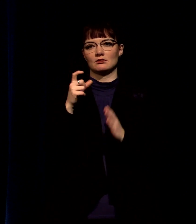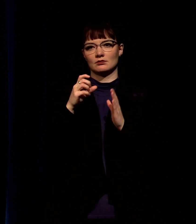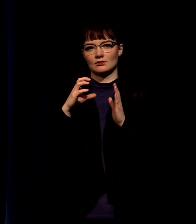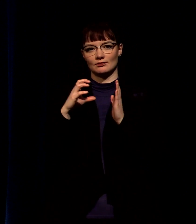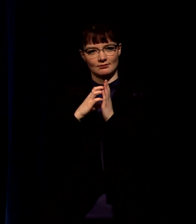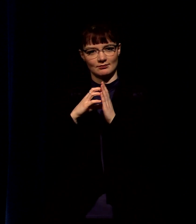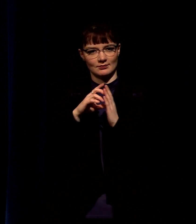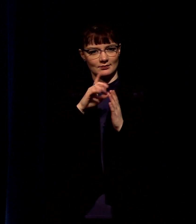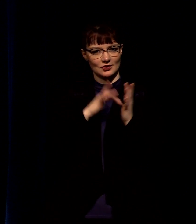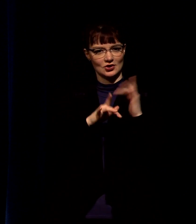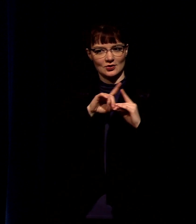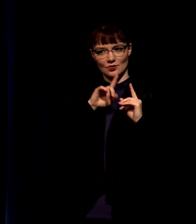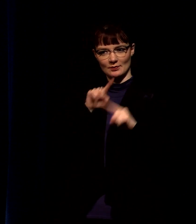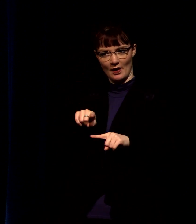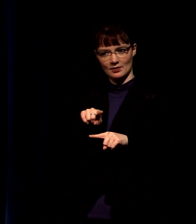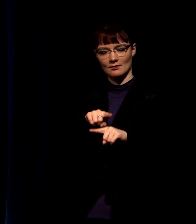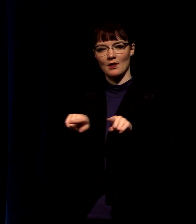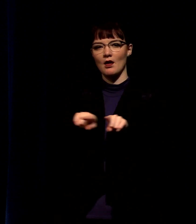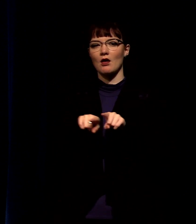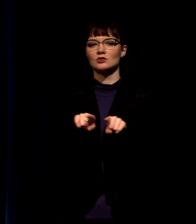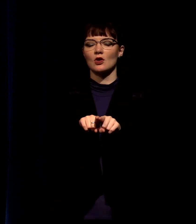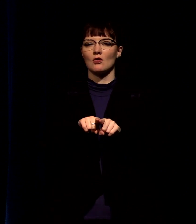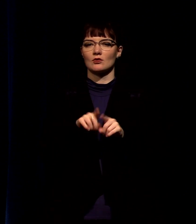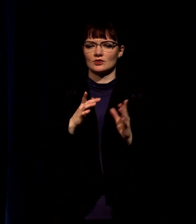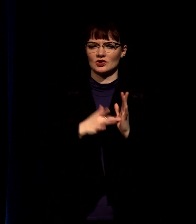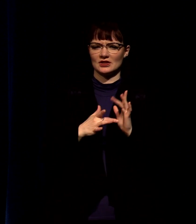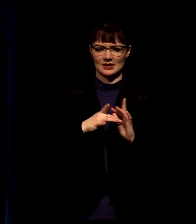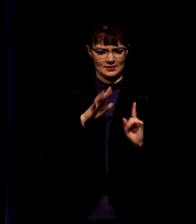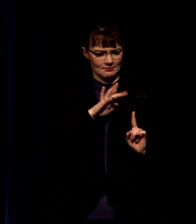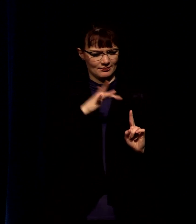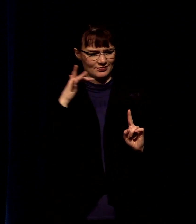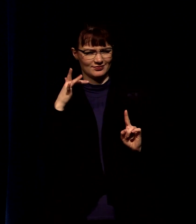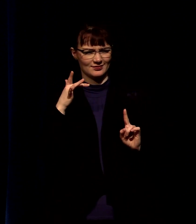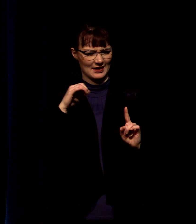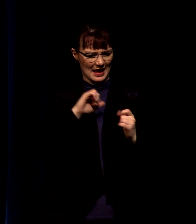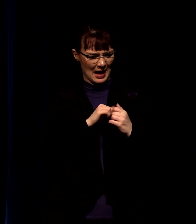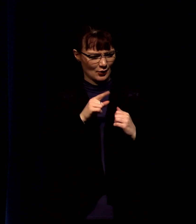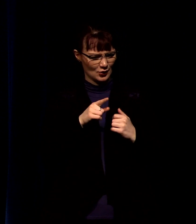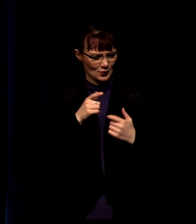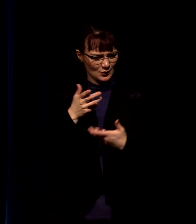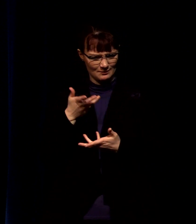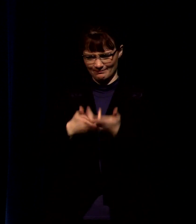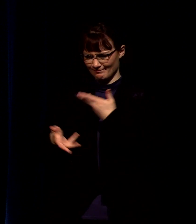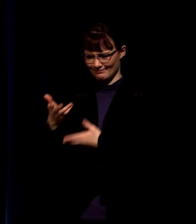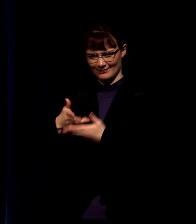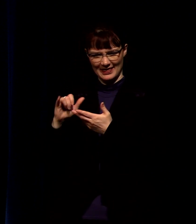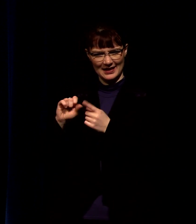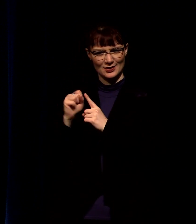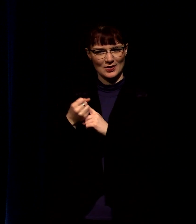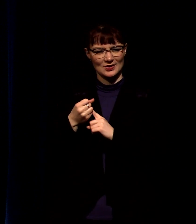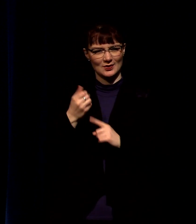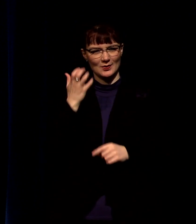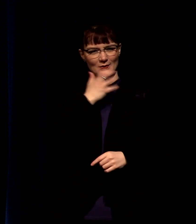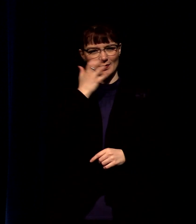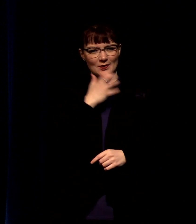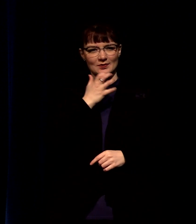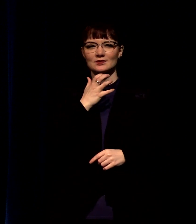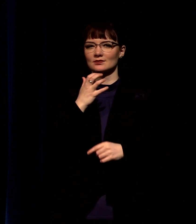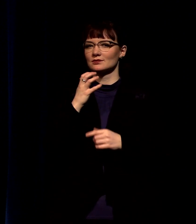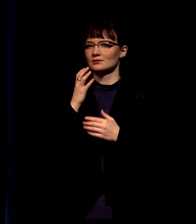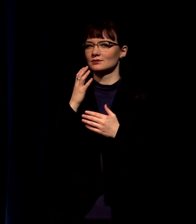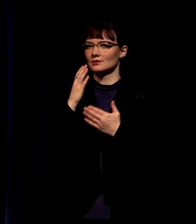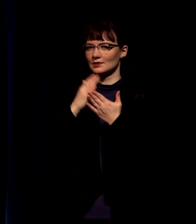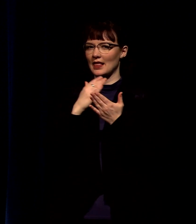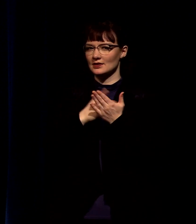but just the richness and brilliance of jesus and how he handles this situation i believe there's some lessons here for